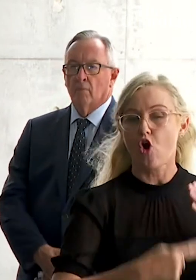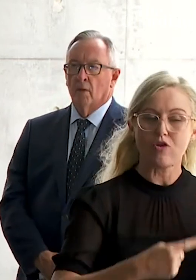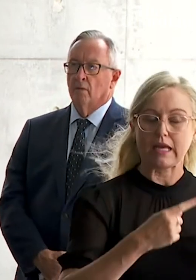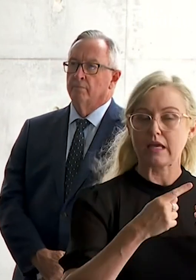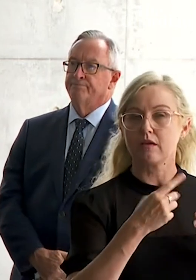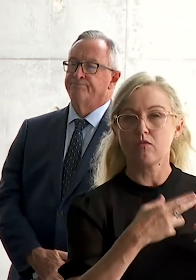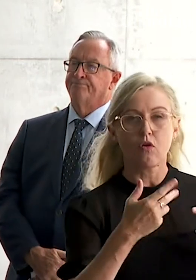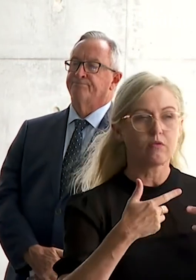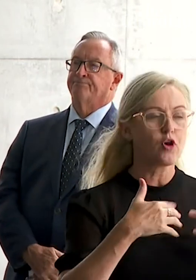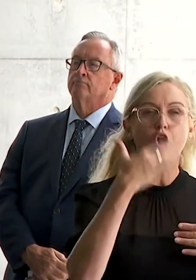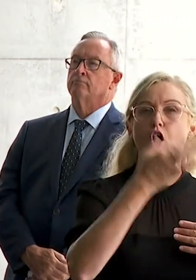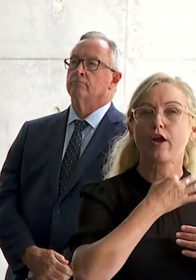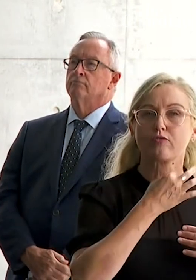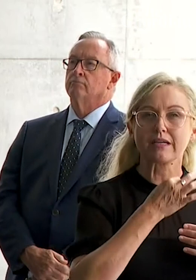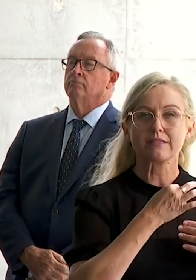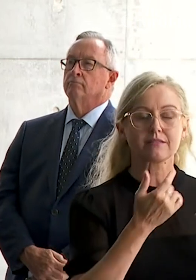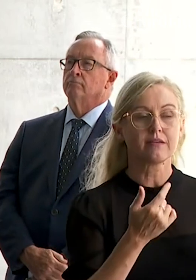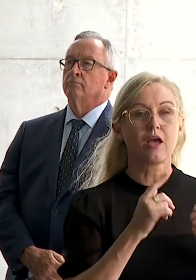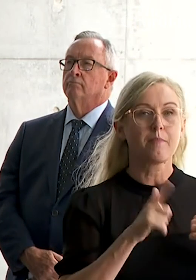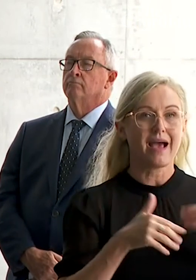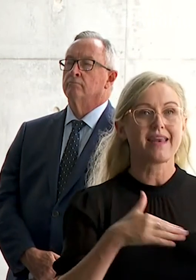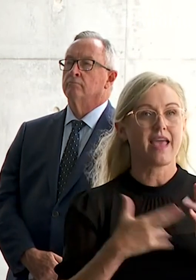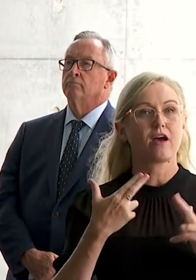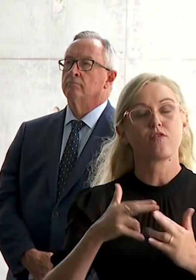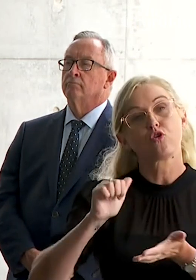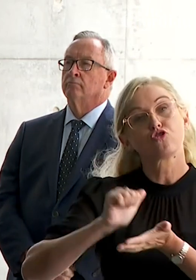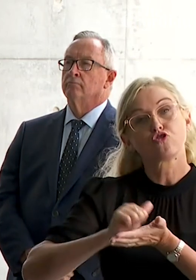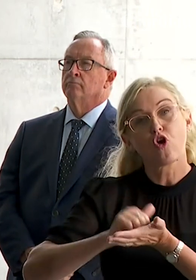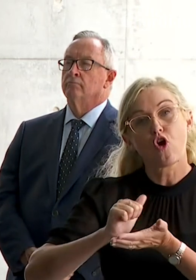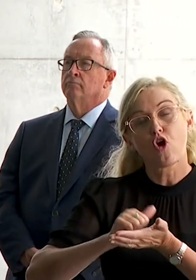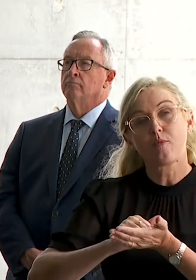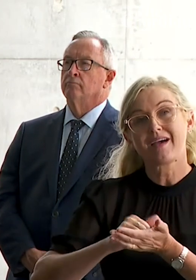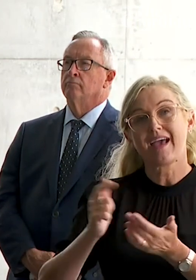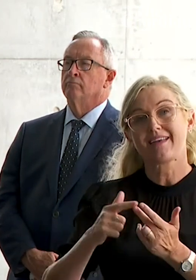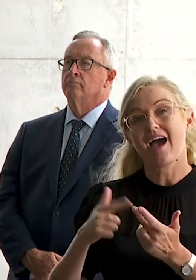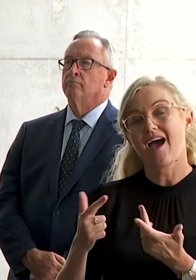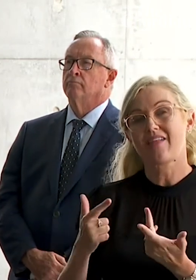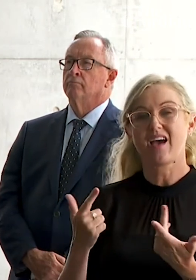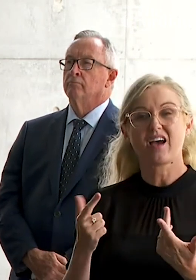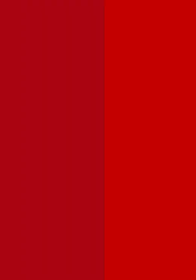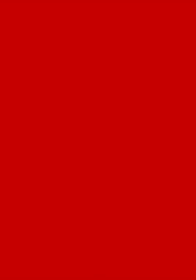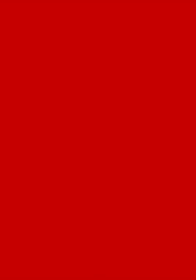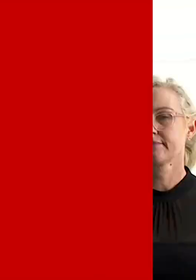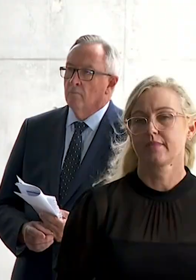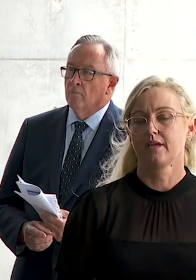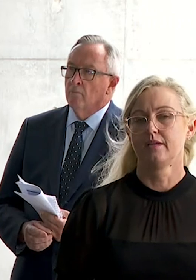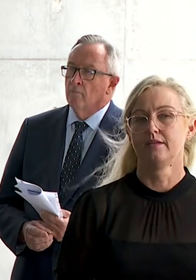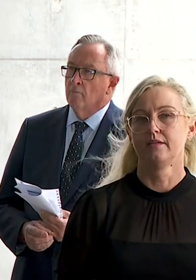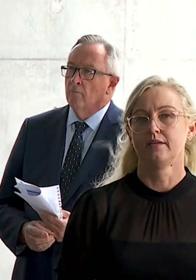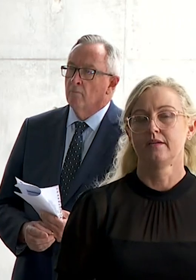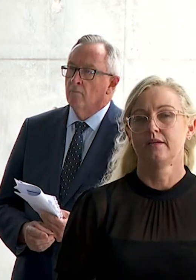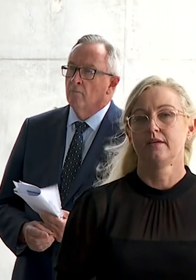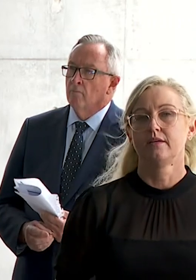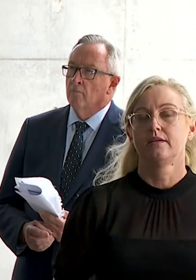What we will do in relation to retail settings and lower risk settings is we will bring them back in a limited way. In addition